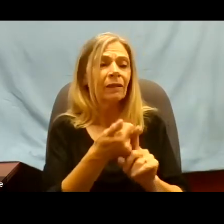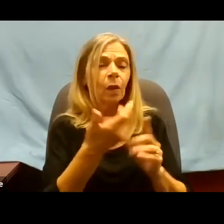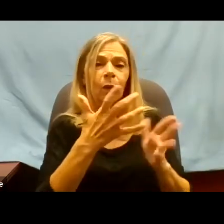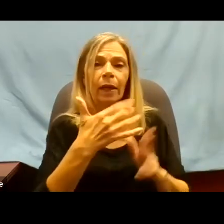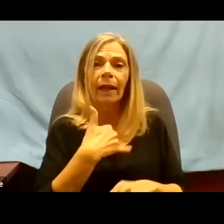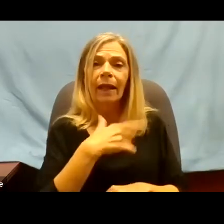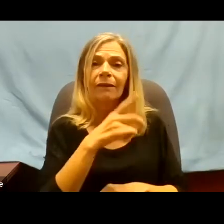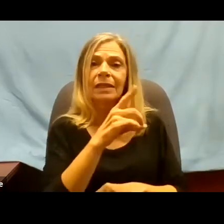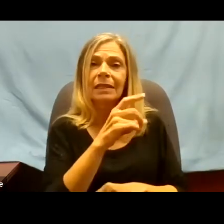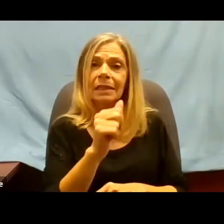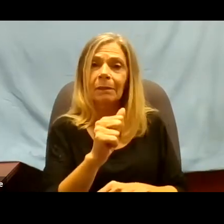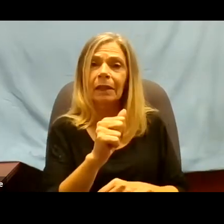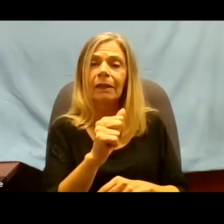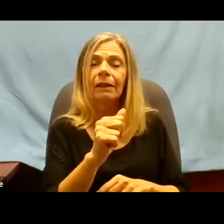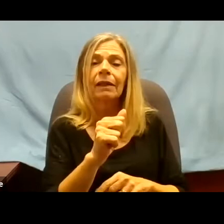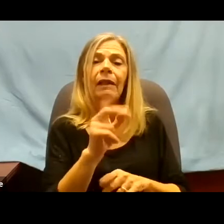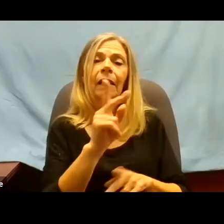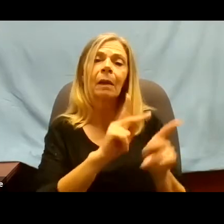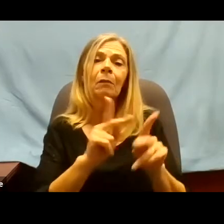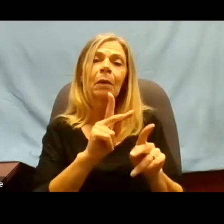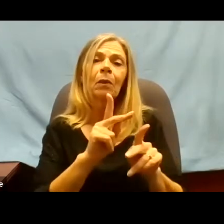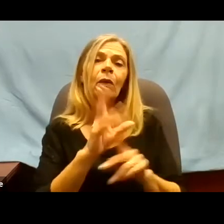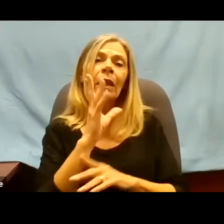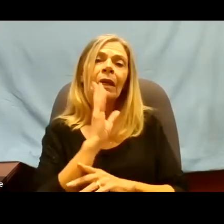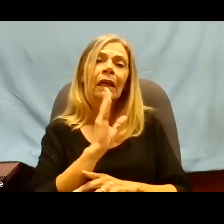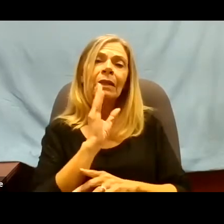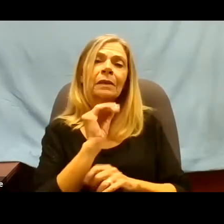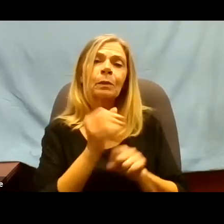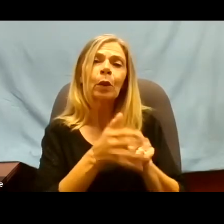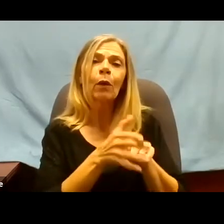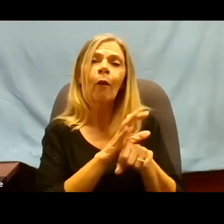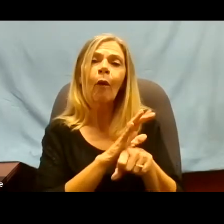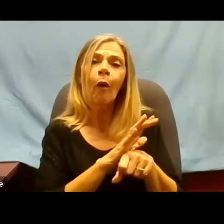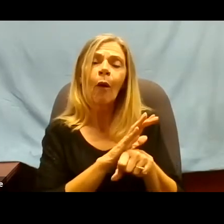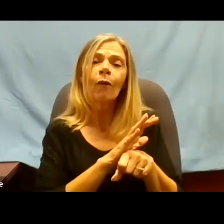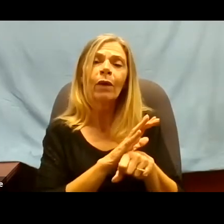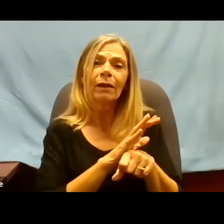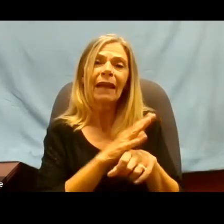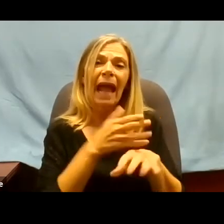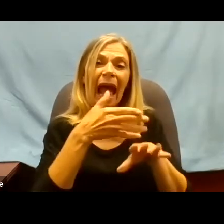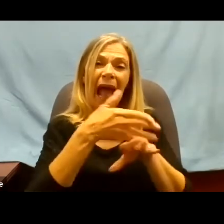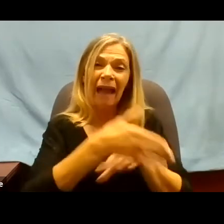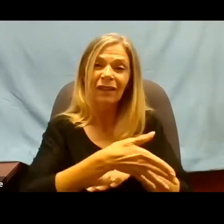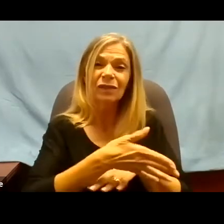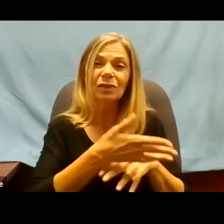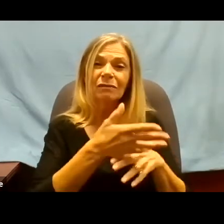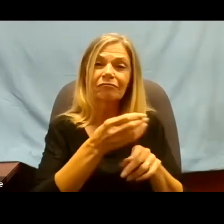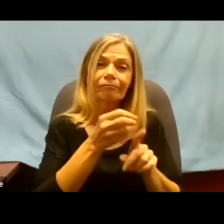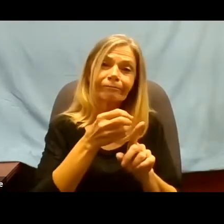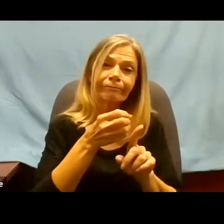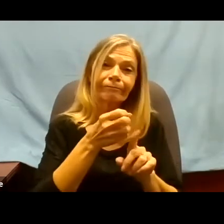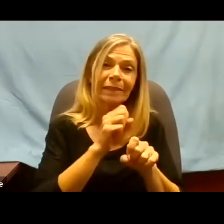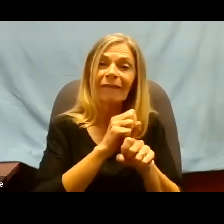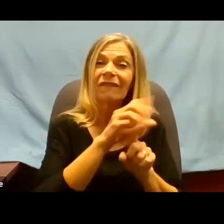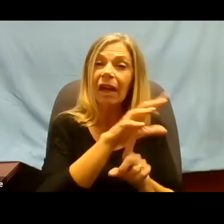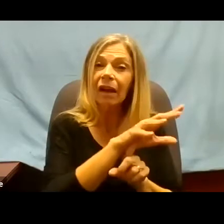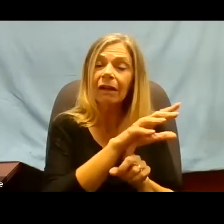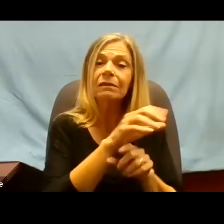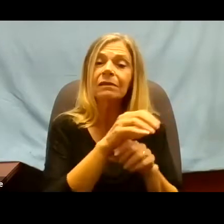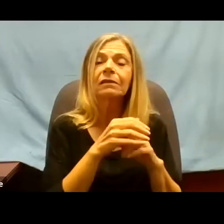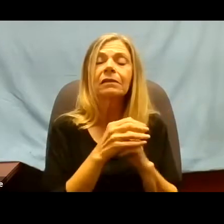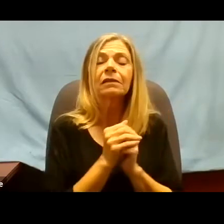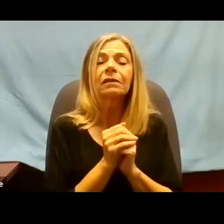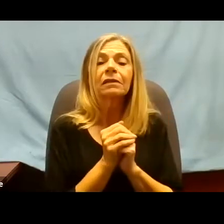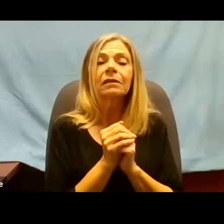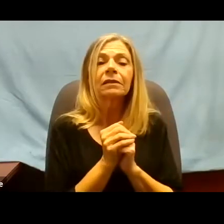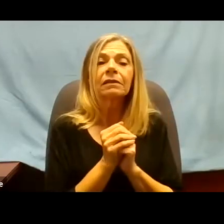What then, I ask you, what is your response